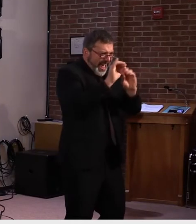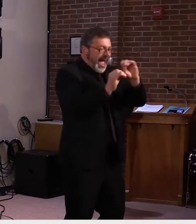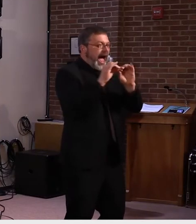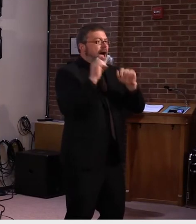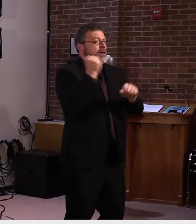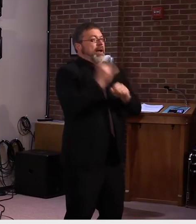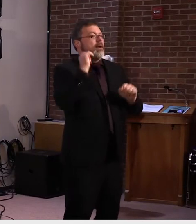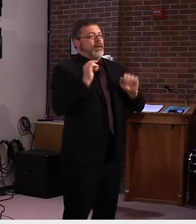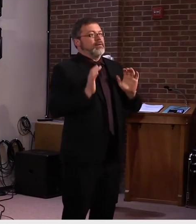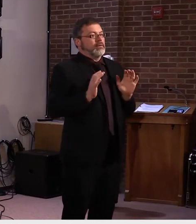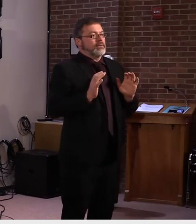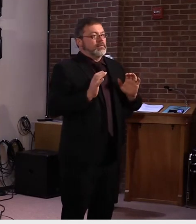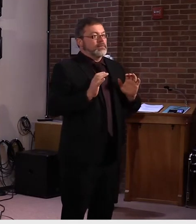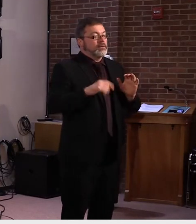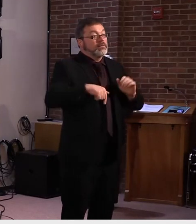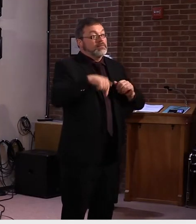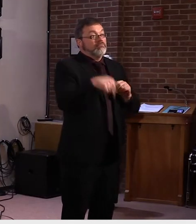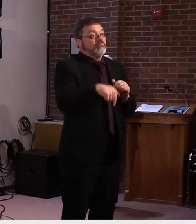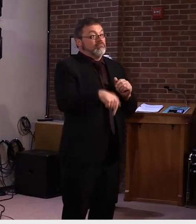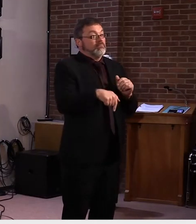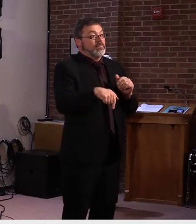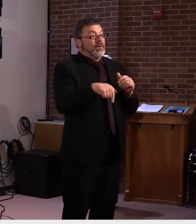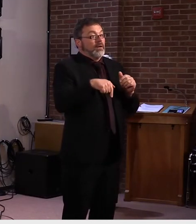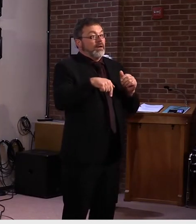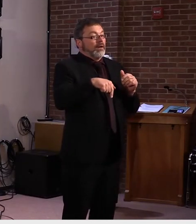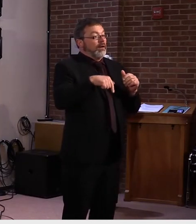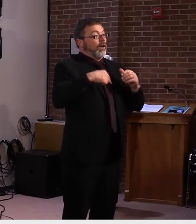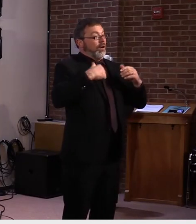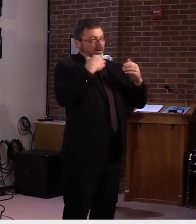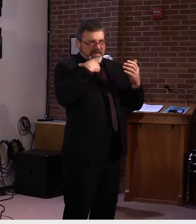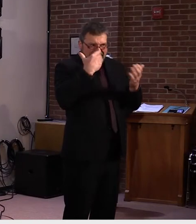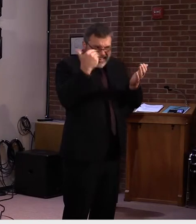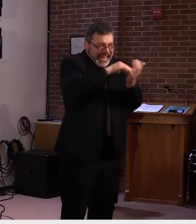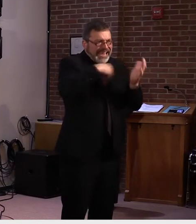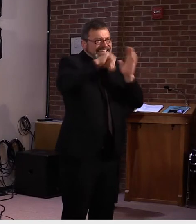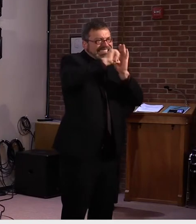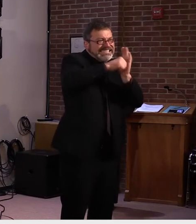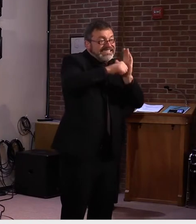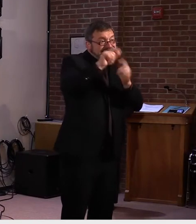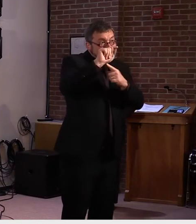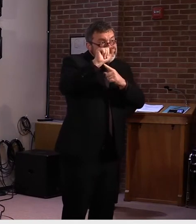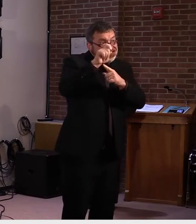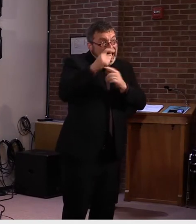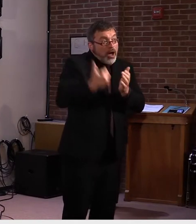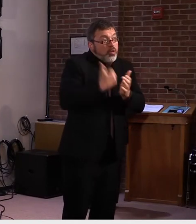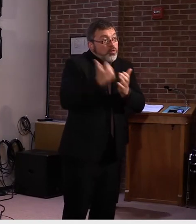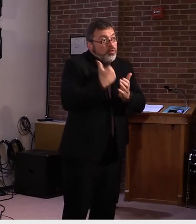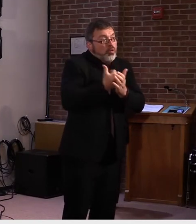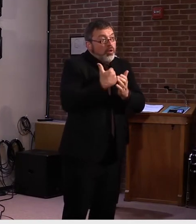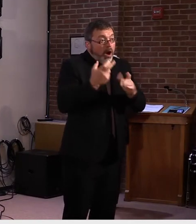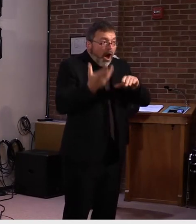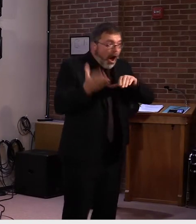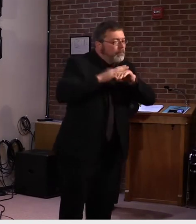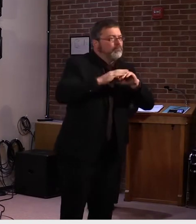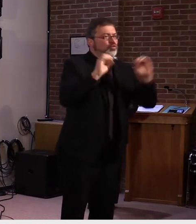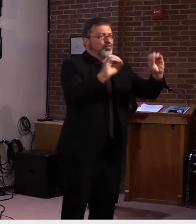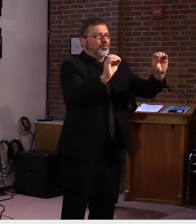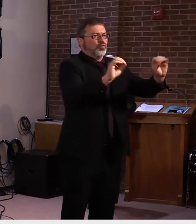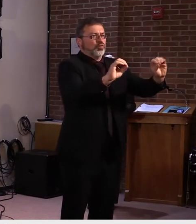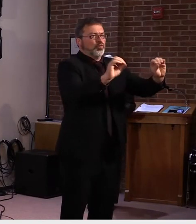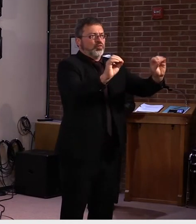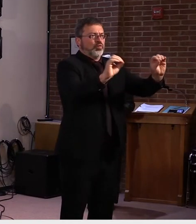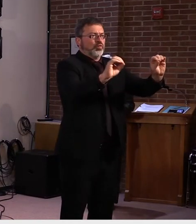budget does not raise new taxes, because I don't believe this is a time to be asking for more from Vermonters,